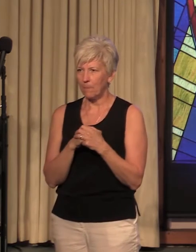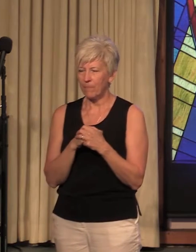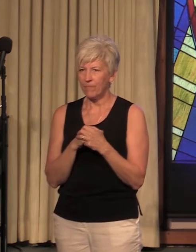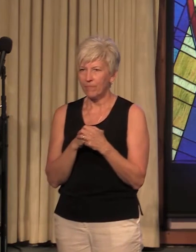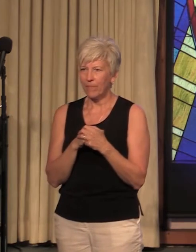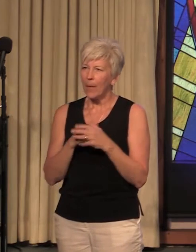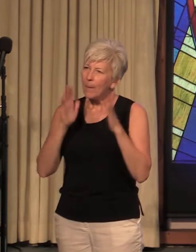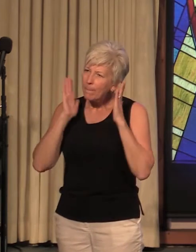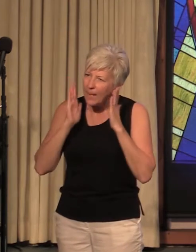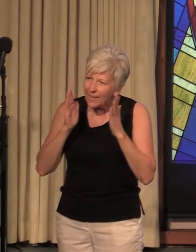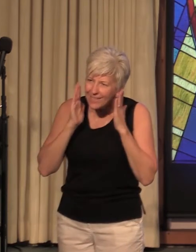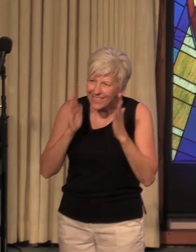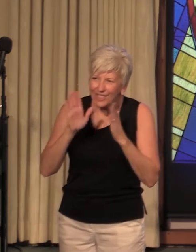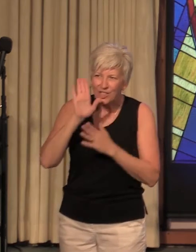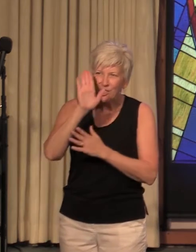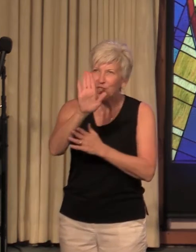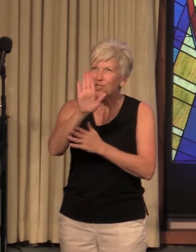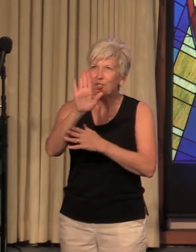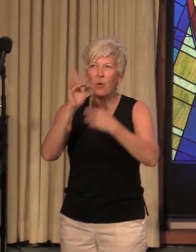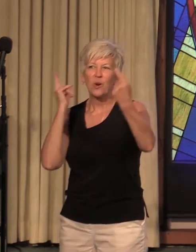paying attention to your dreams